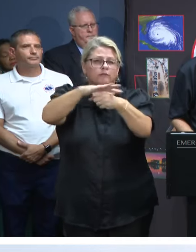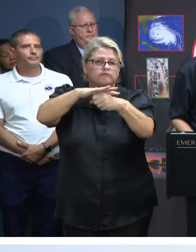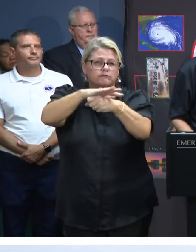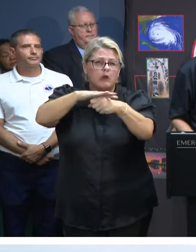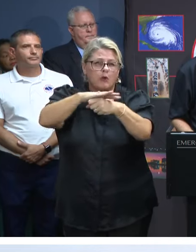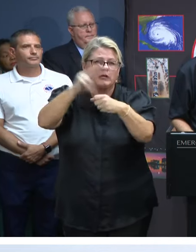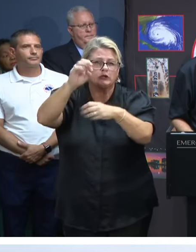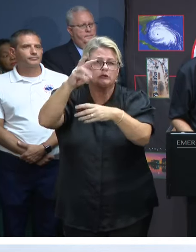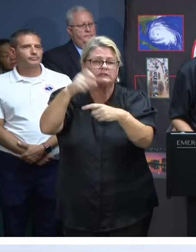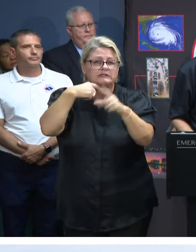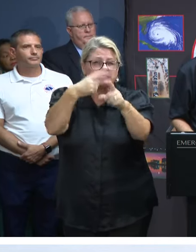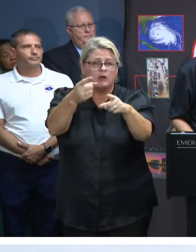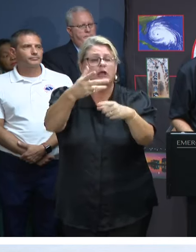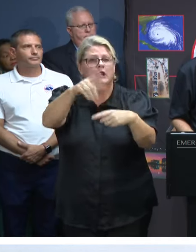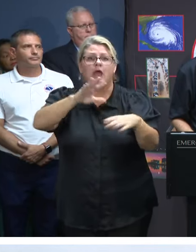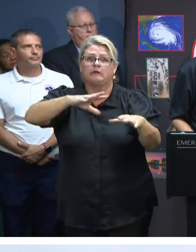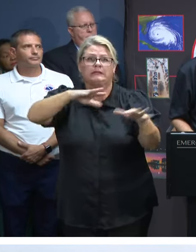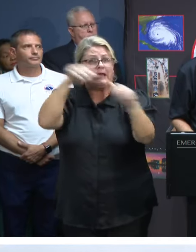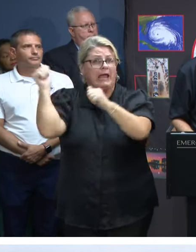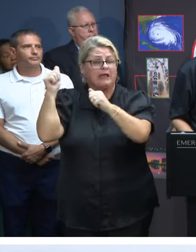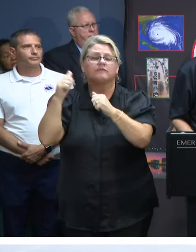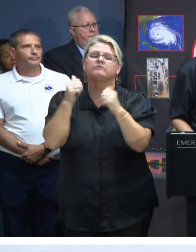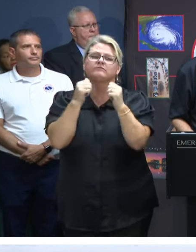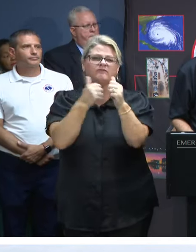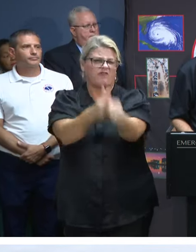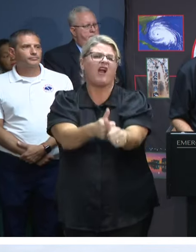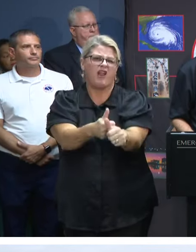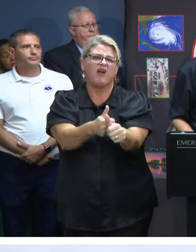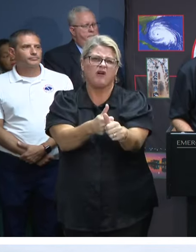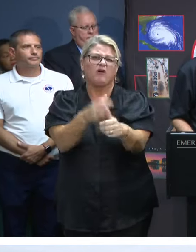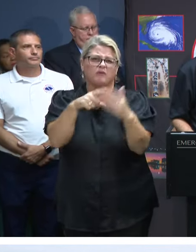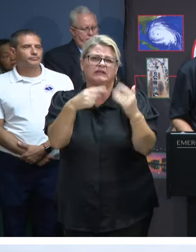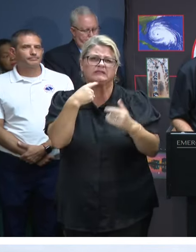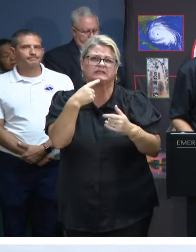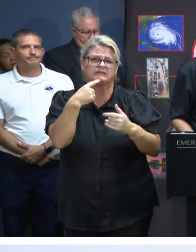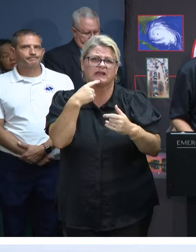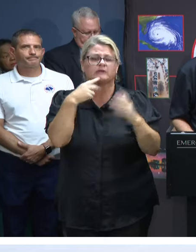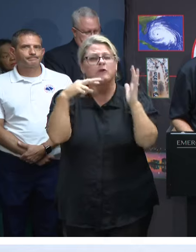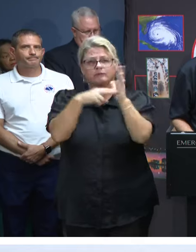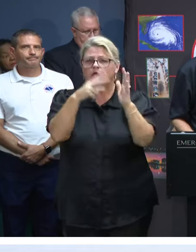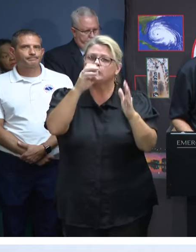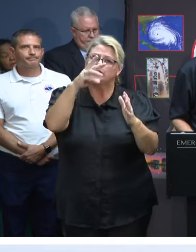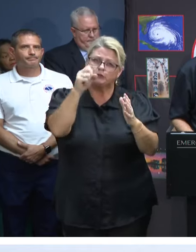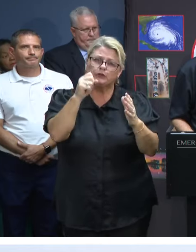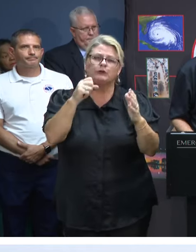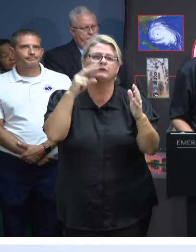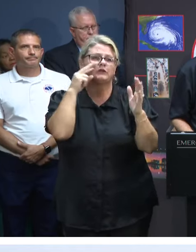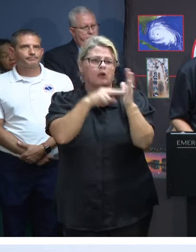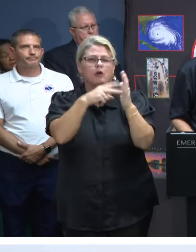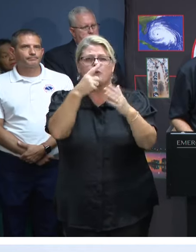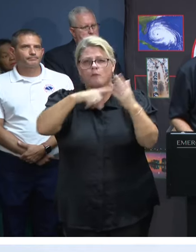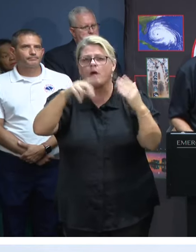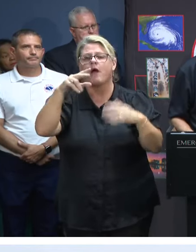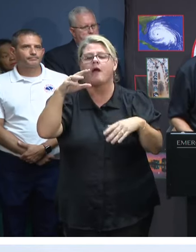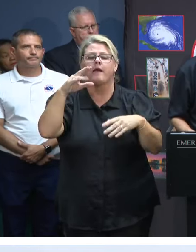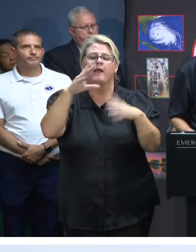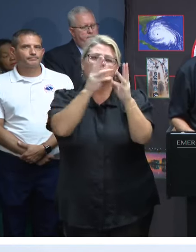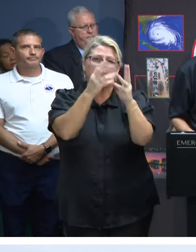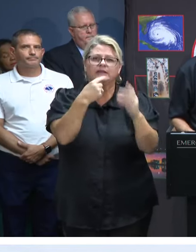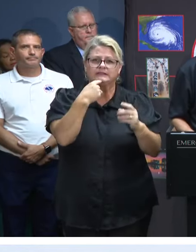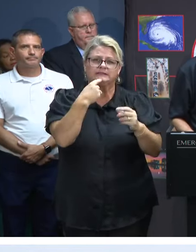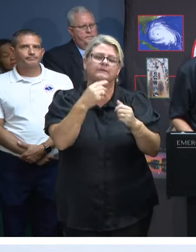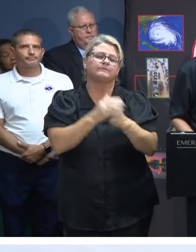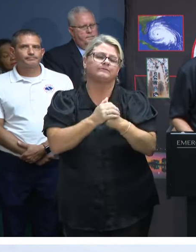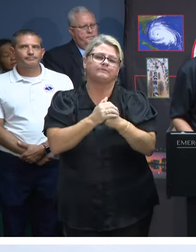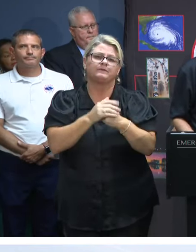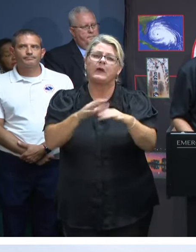do so immediately and monitor those weather updates and follow the instructions of local officials. It's also